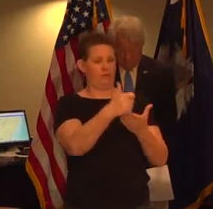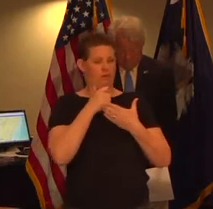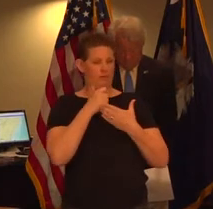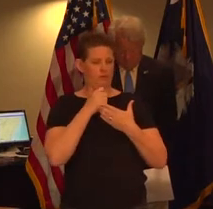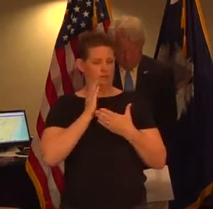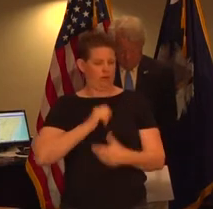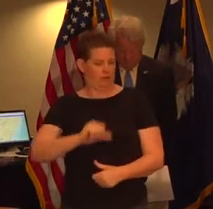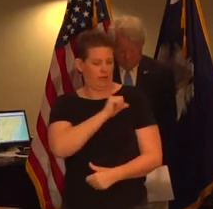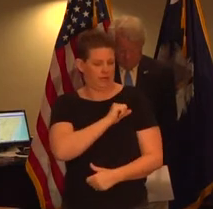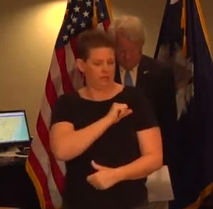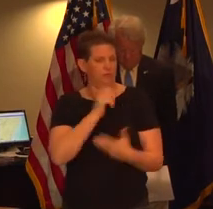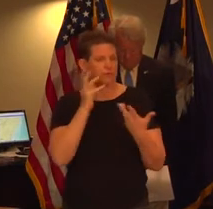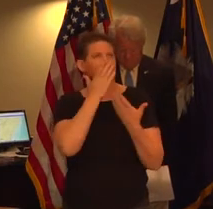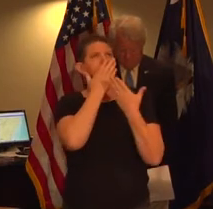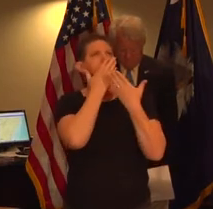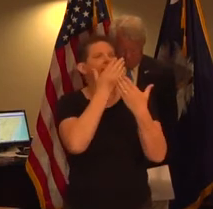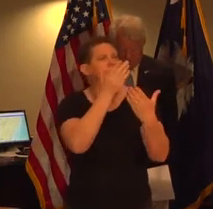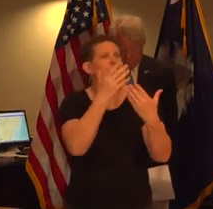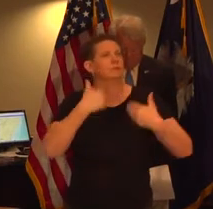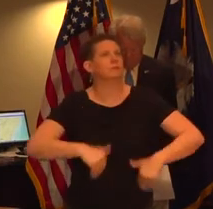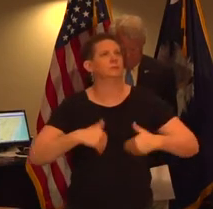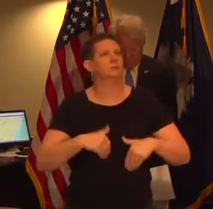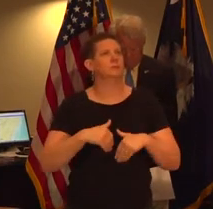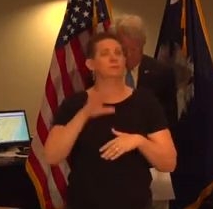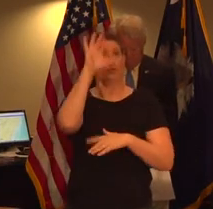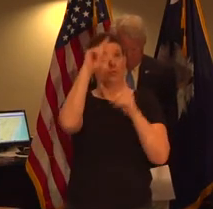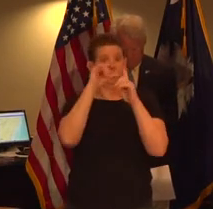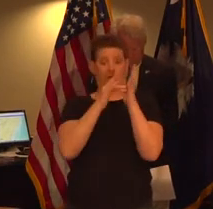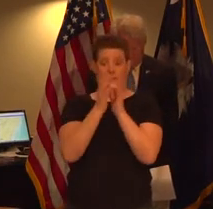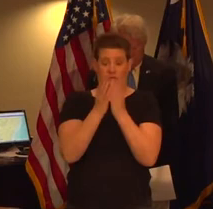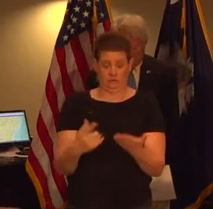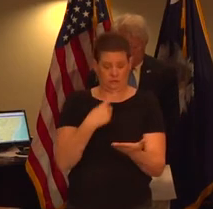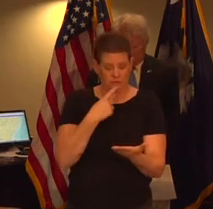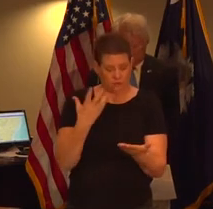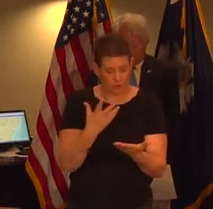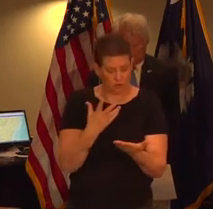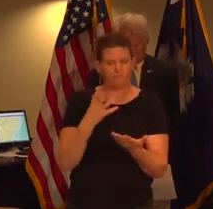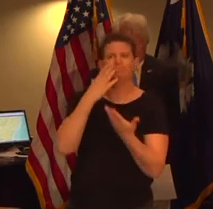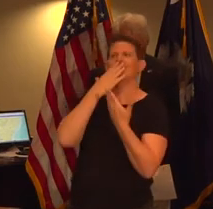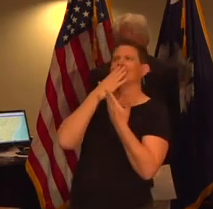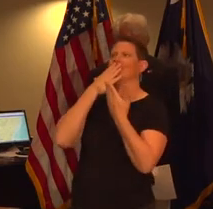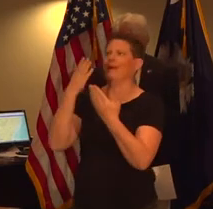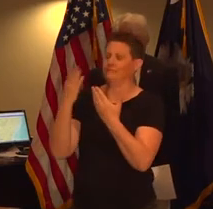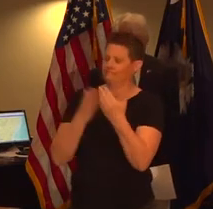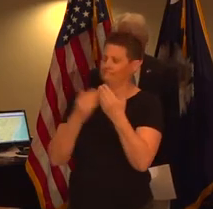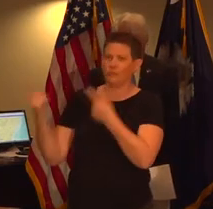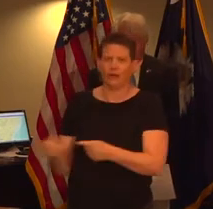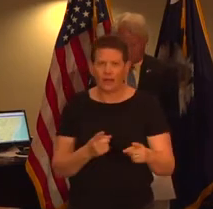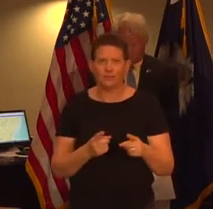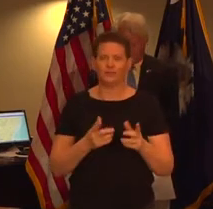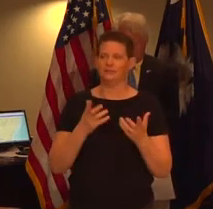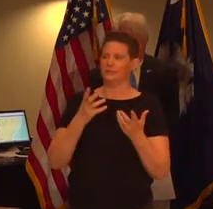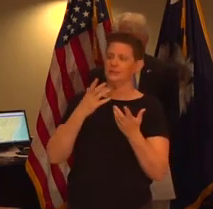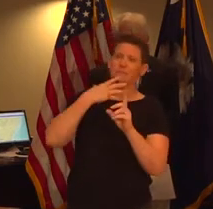thankfulness and gratitude your word says for us to give thanks in all circumstances not just in good